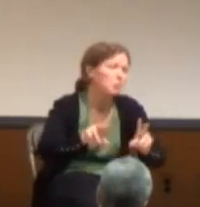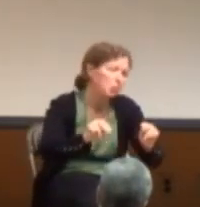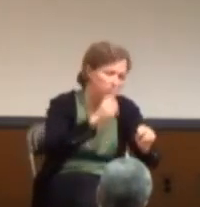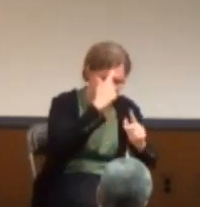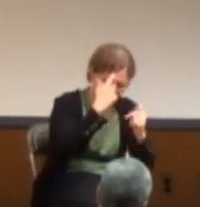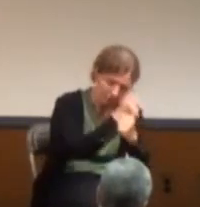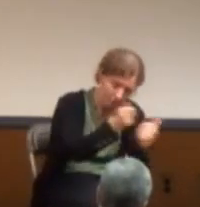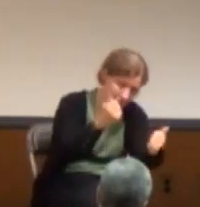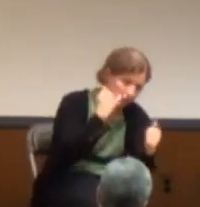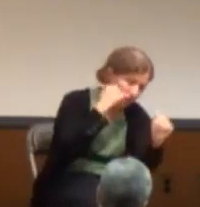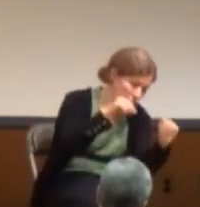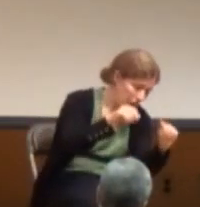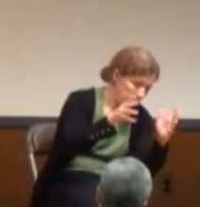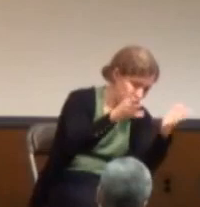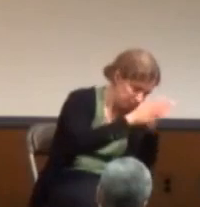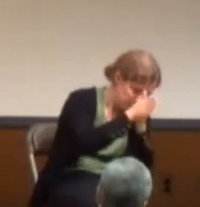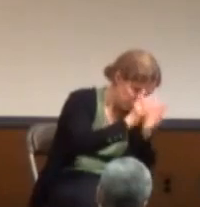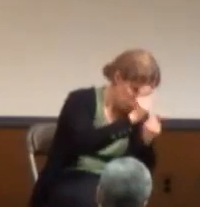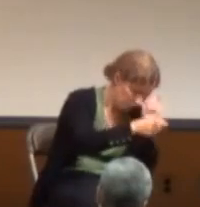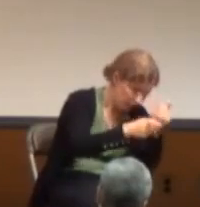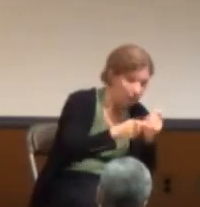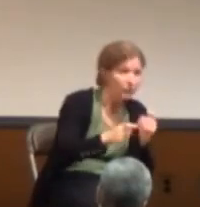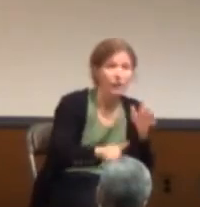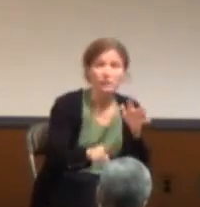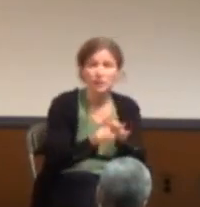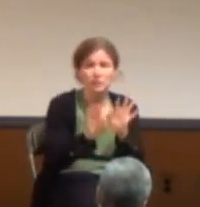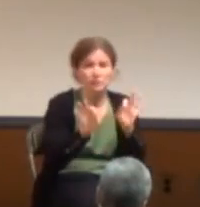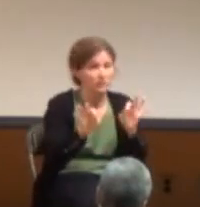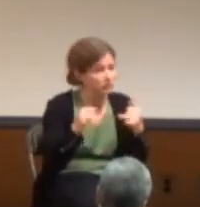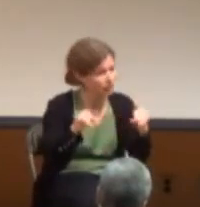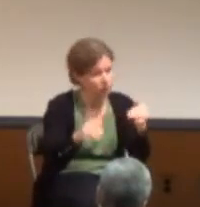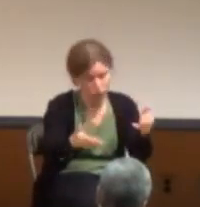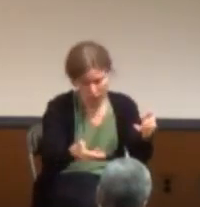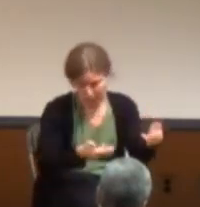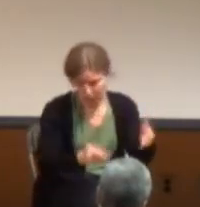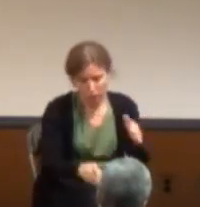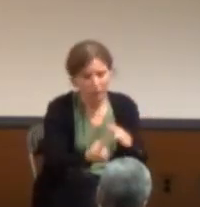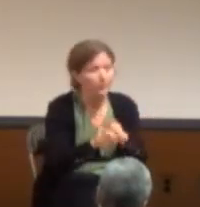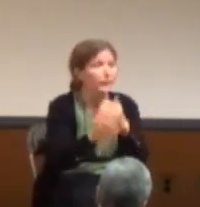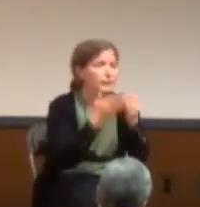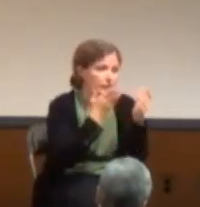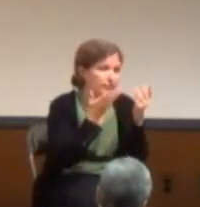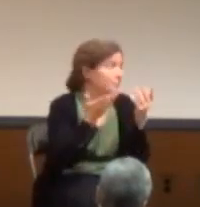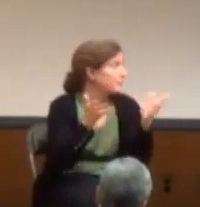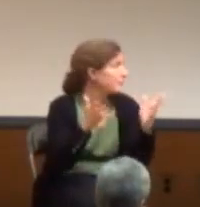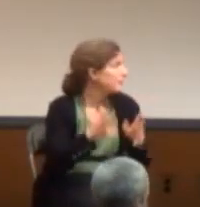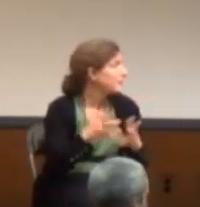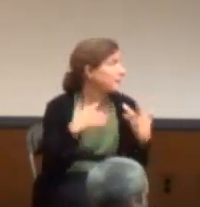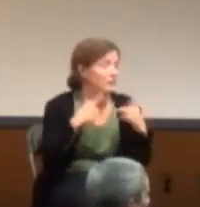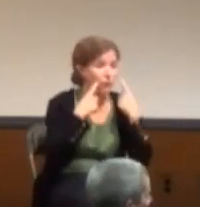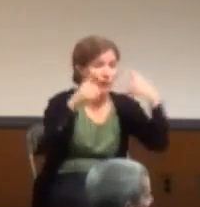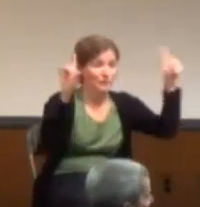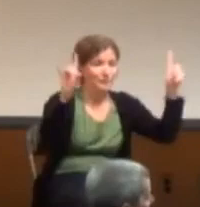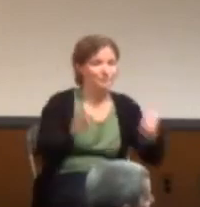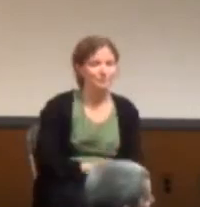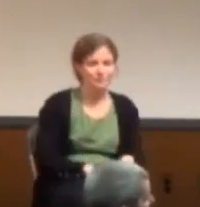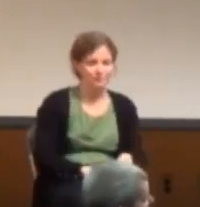But, if you don't want, that's cool. And your attendance is more than one. so, yeah. It's all in us. Thank